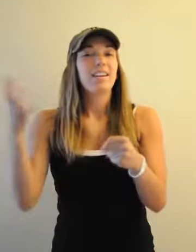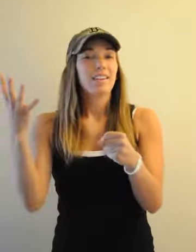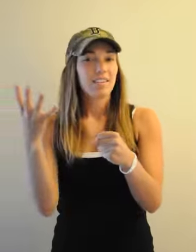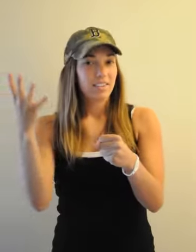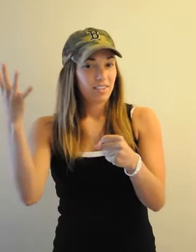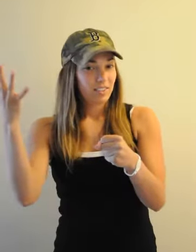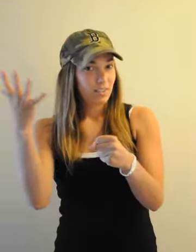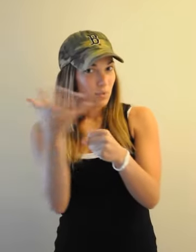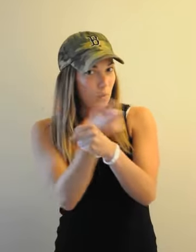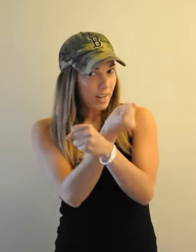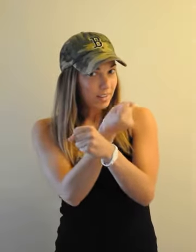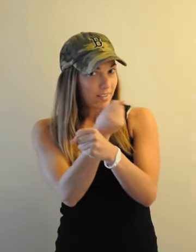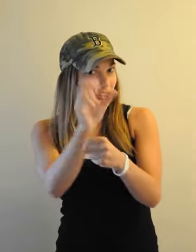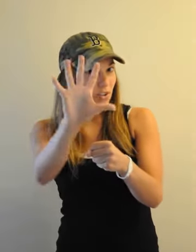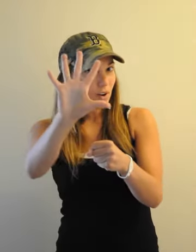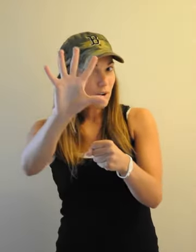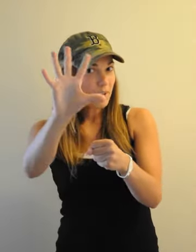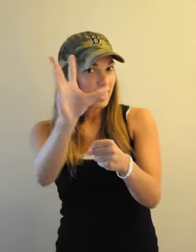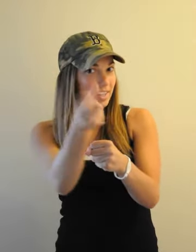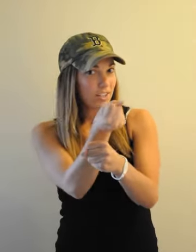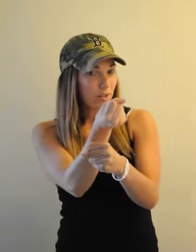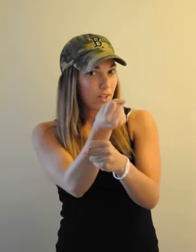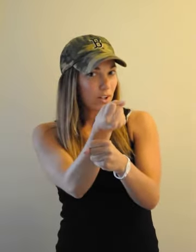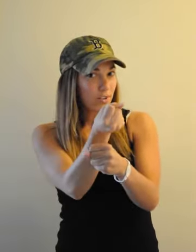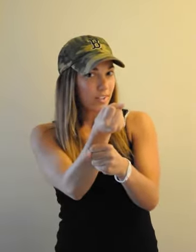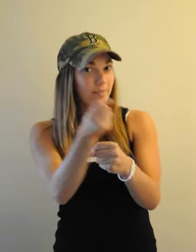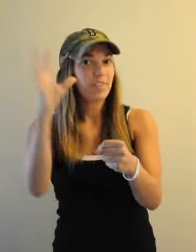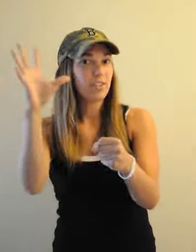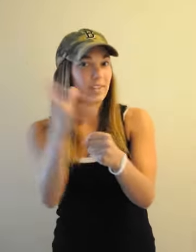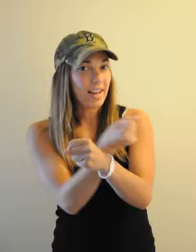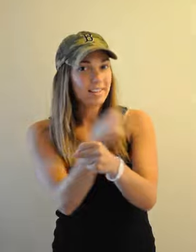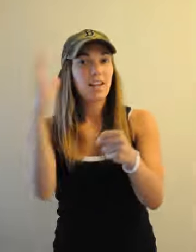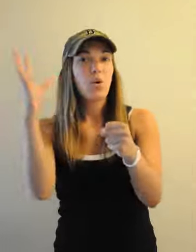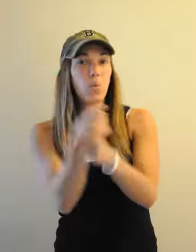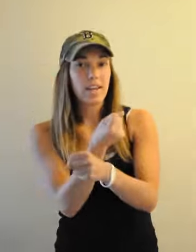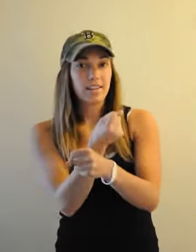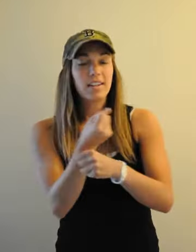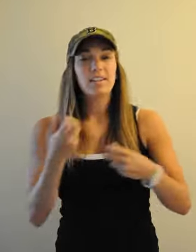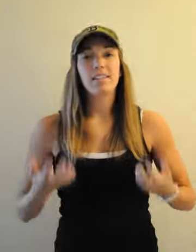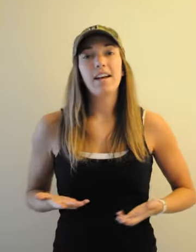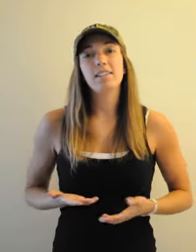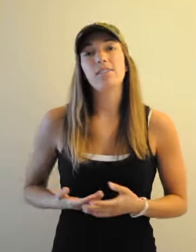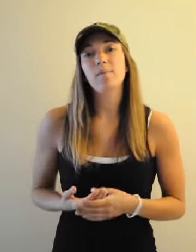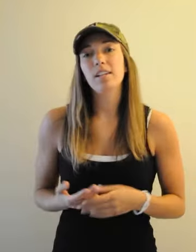win. So, open hand into a closed, into an S, win. To ask if somebody,